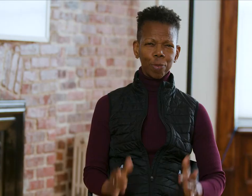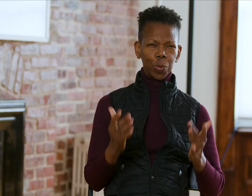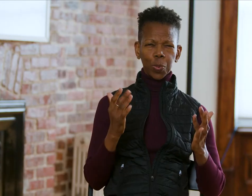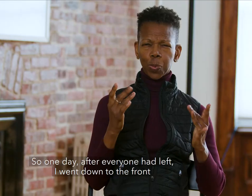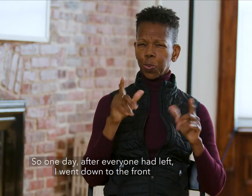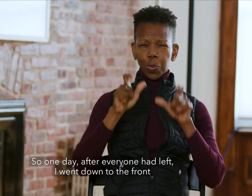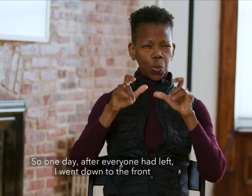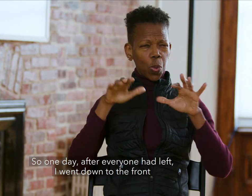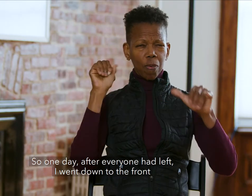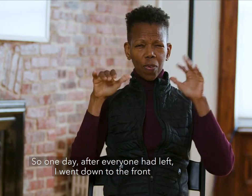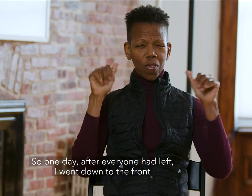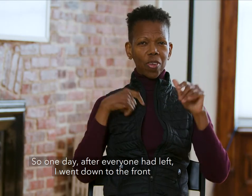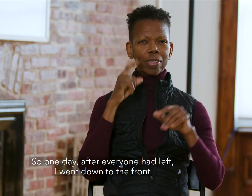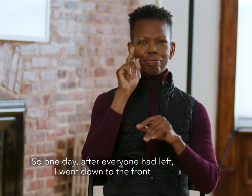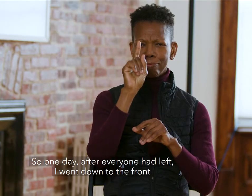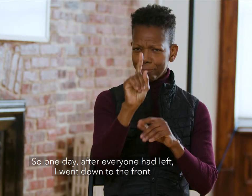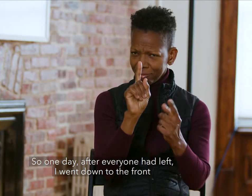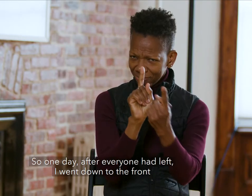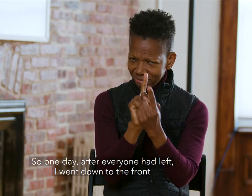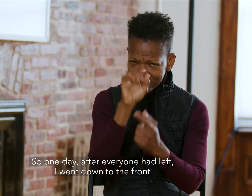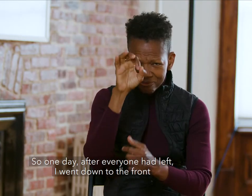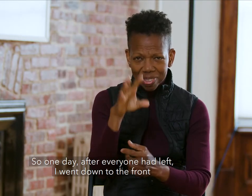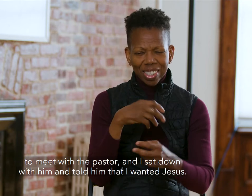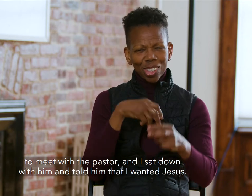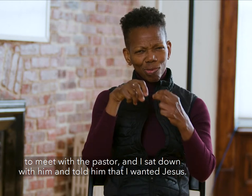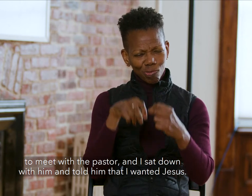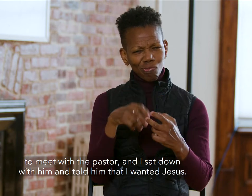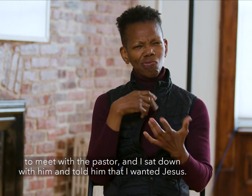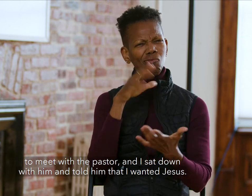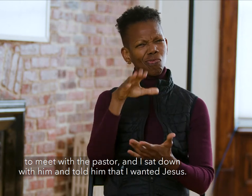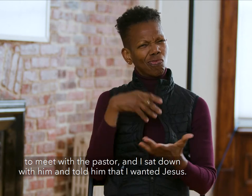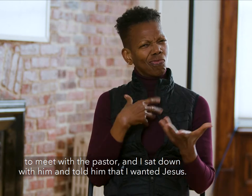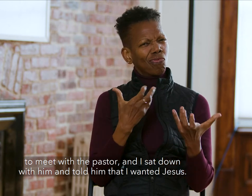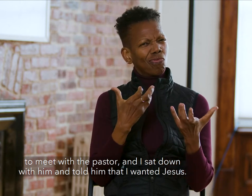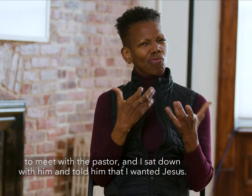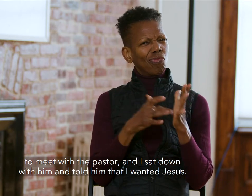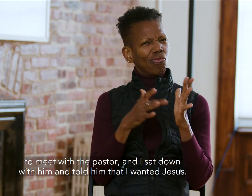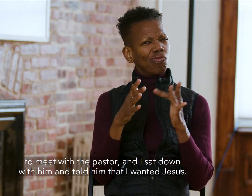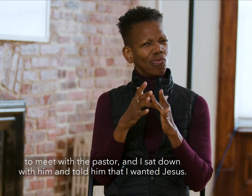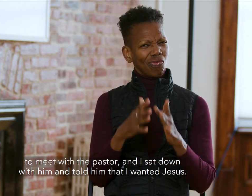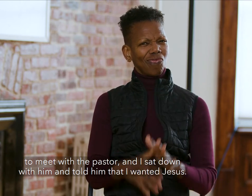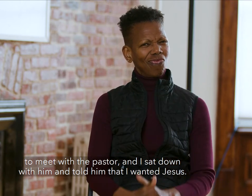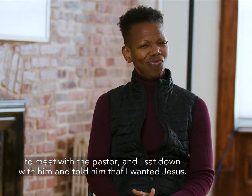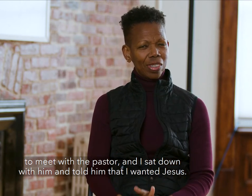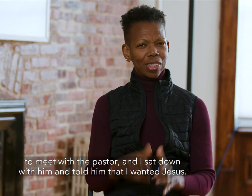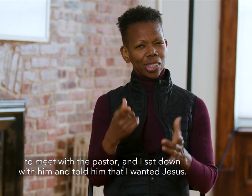So, one day, after everyone had left, I went down to the front to meet with the pastor. And I sat down with him and told him that I wanted Jesus.